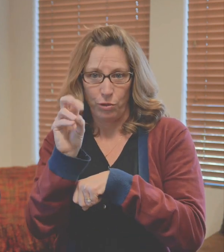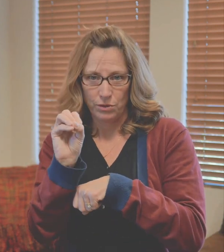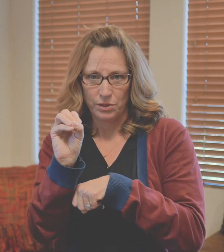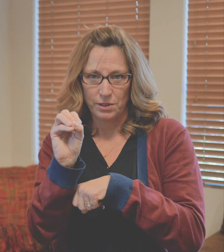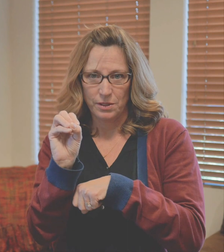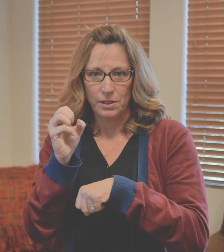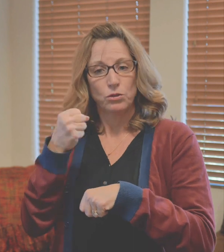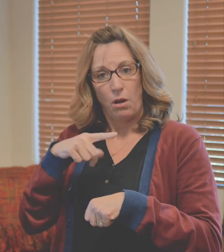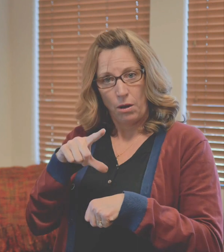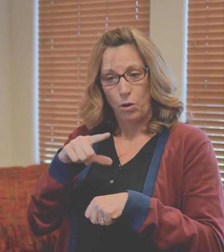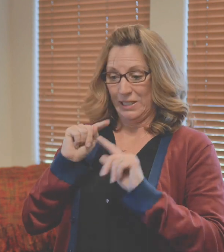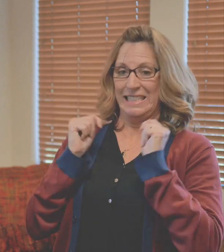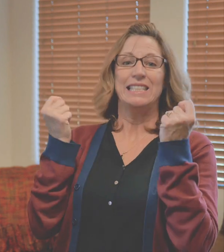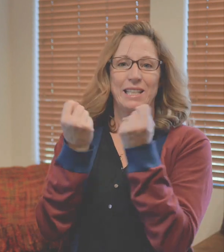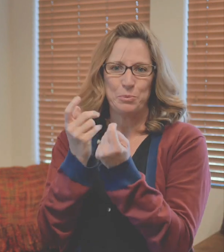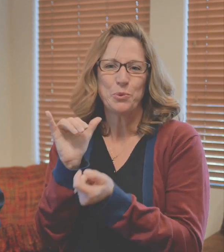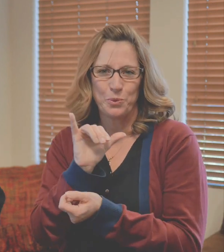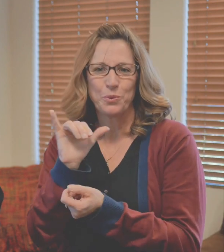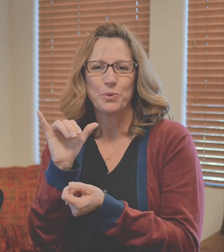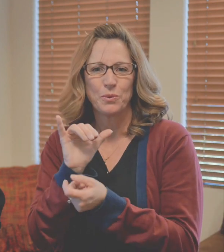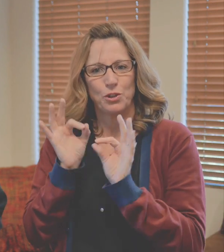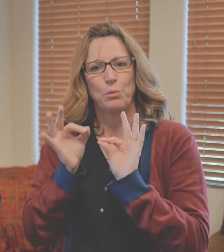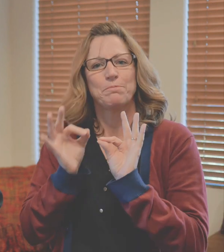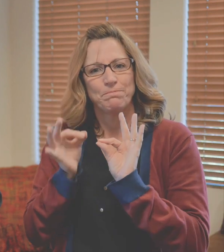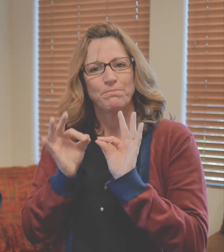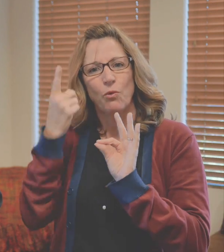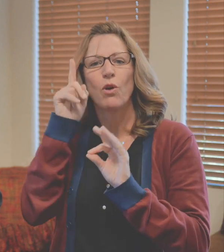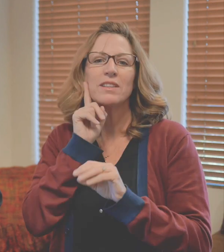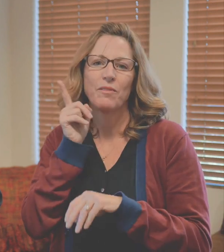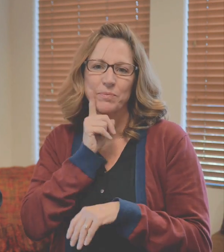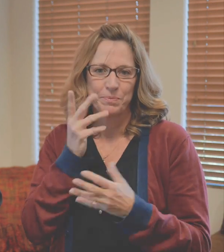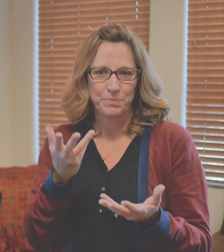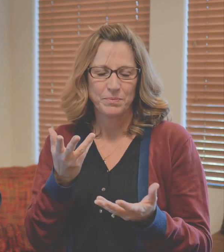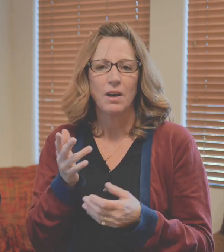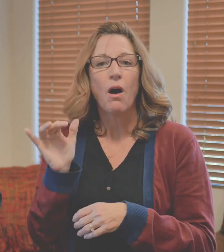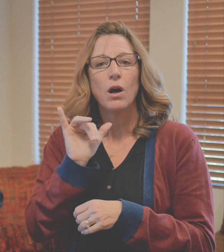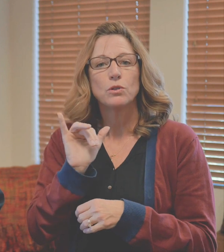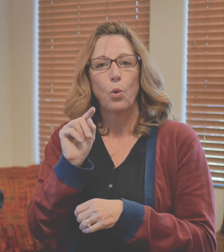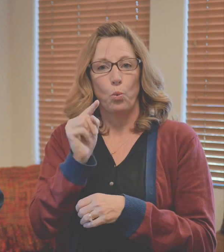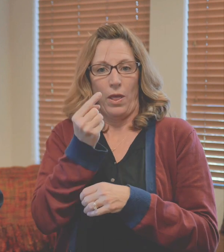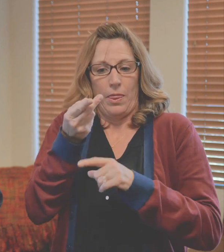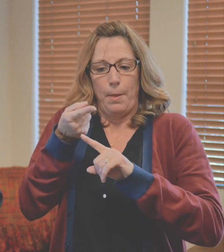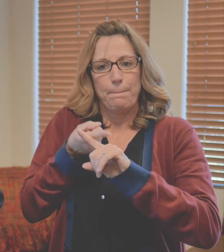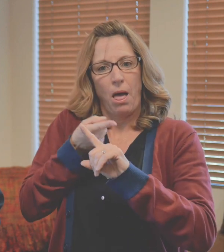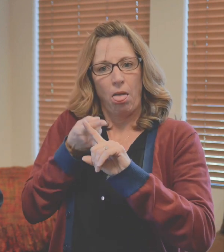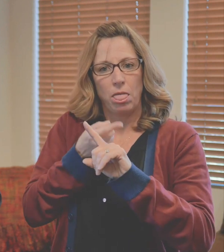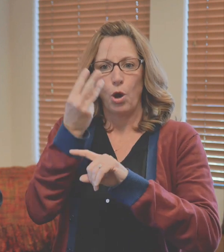Chanel or a team of people who interpret for the Deaf. Also once a month on a Wednesday night we have Knights of Worship.